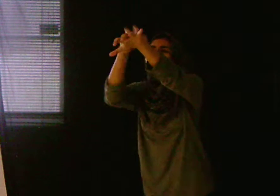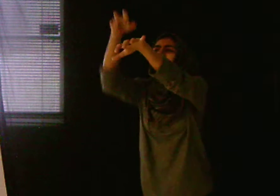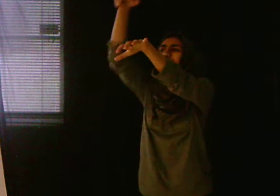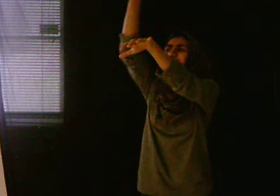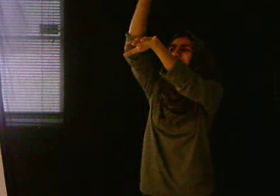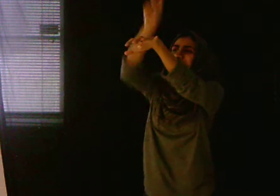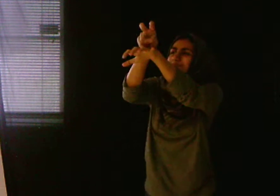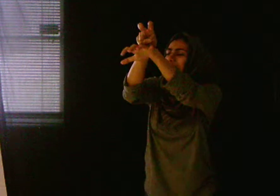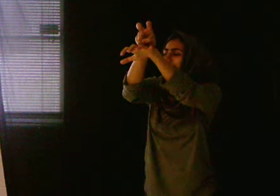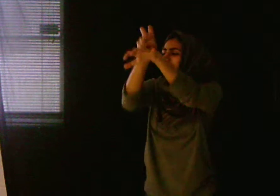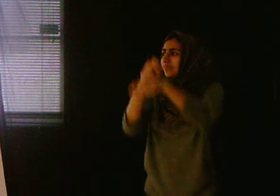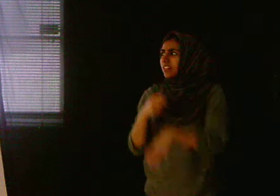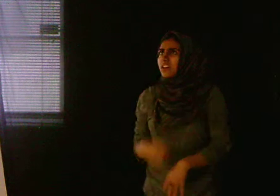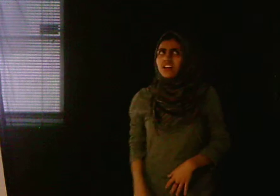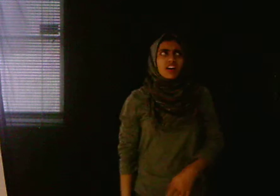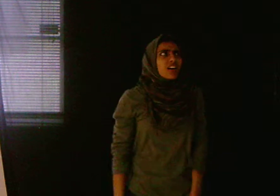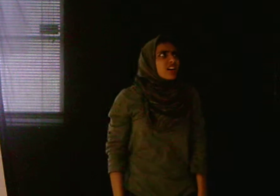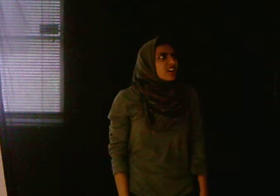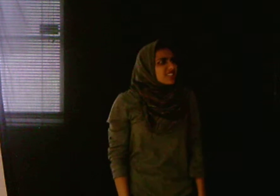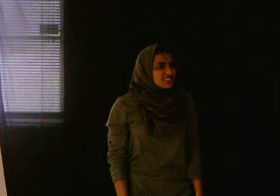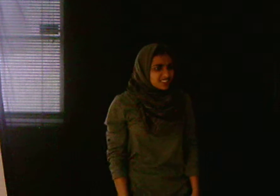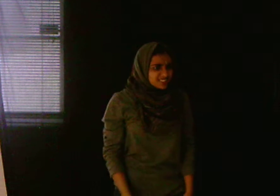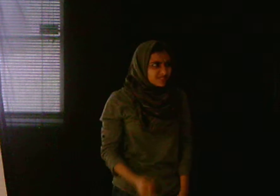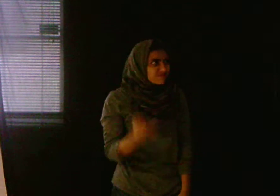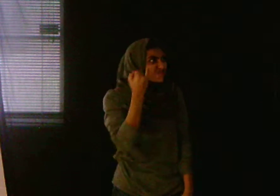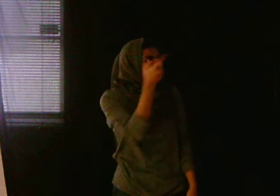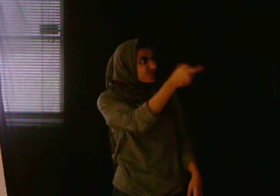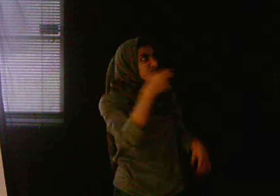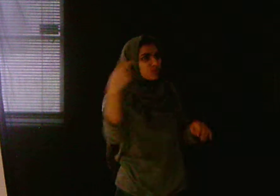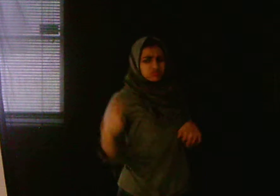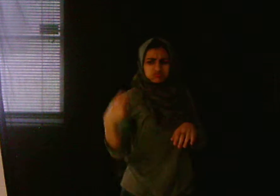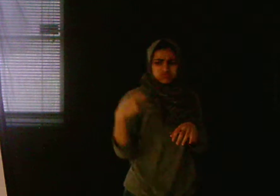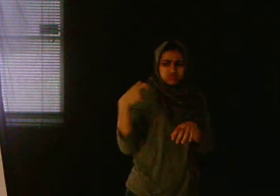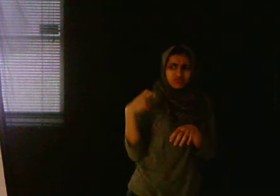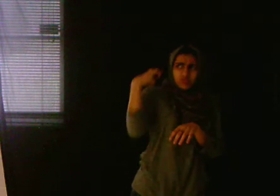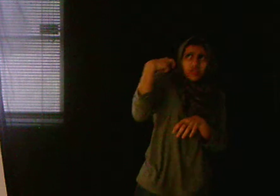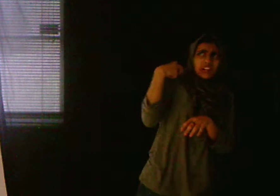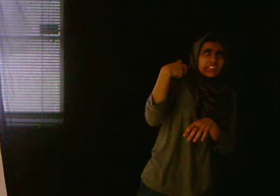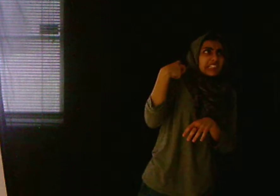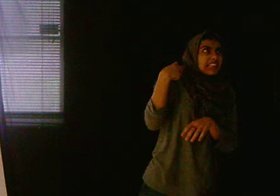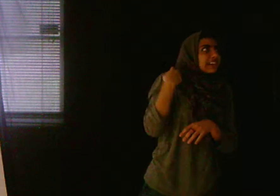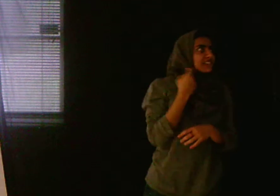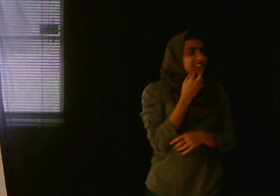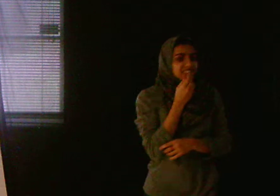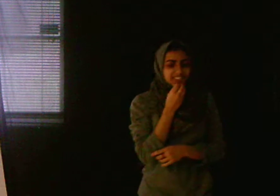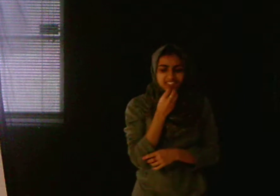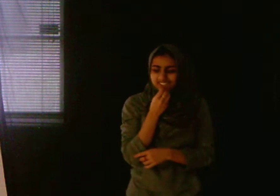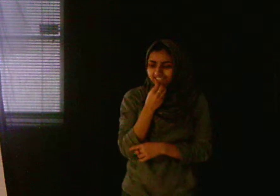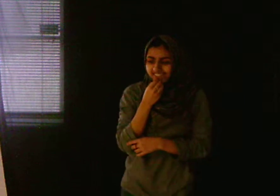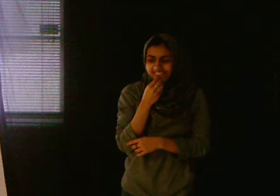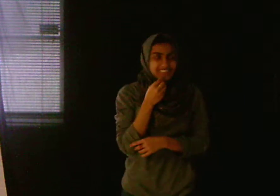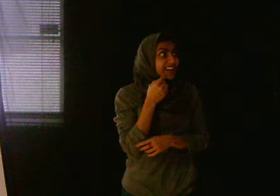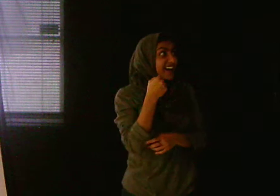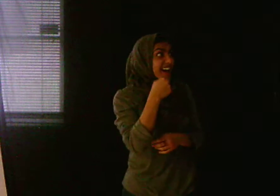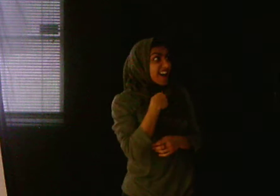If you become a mountain climber, says a little bunny. I will be a bird